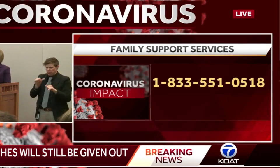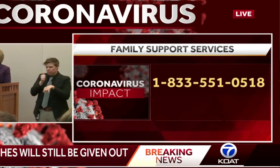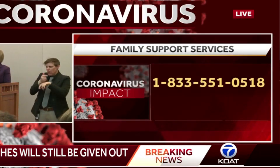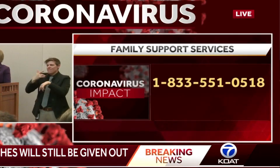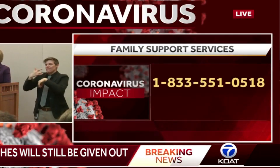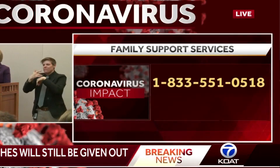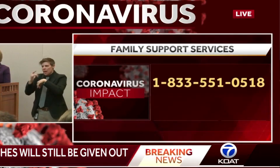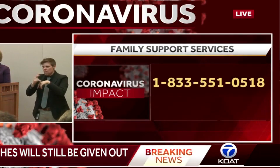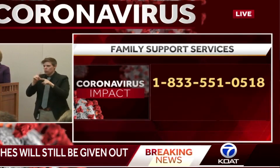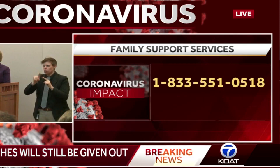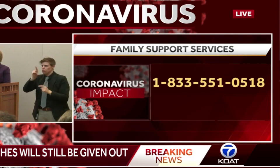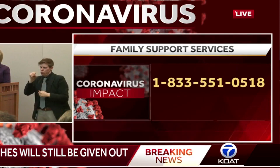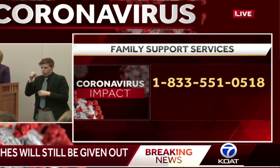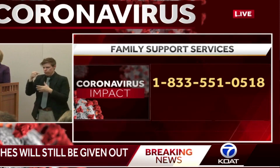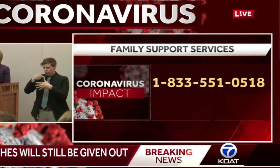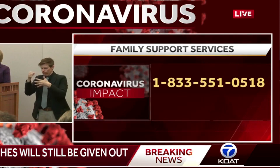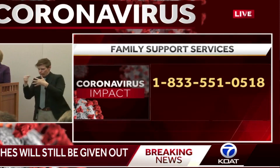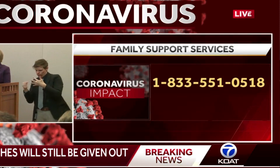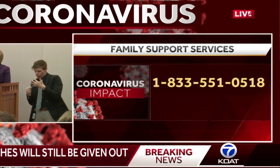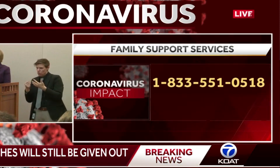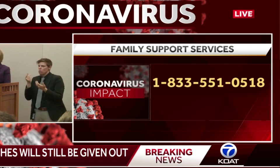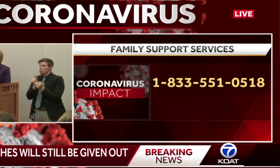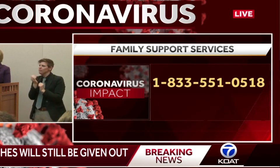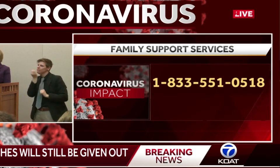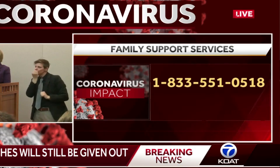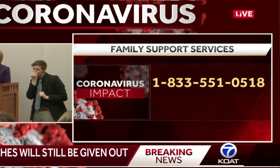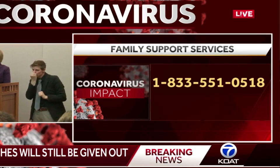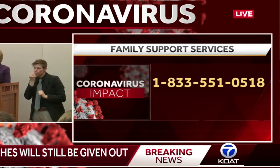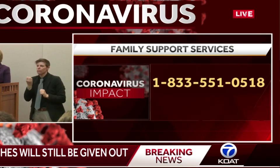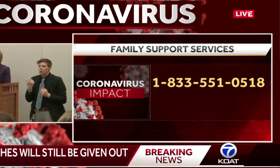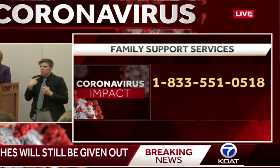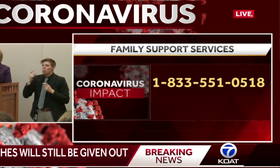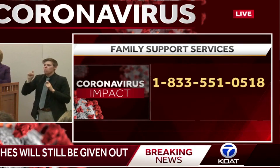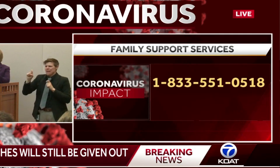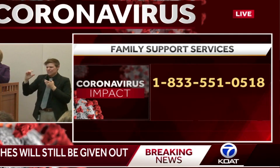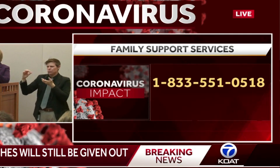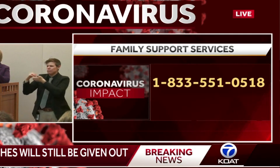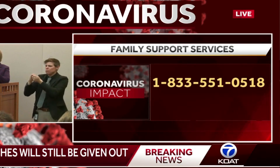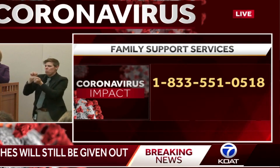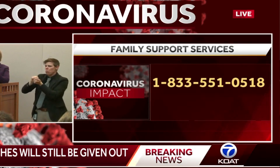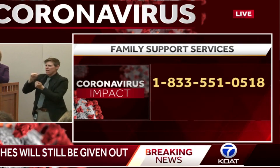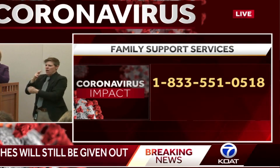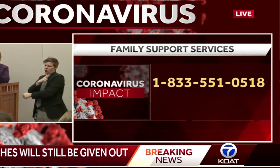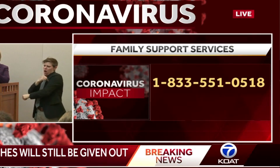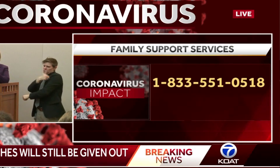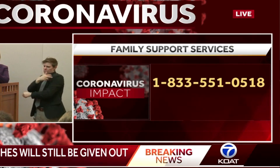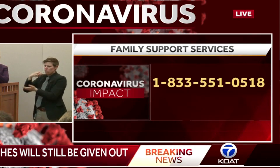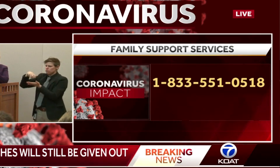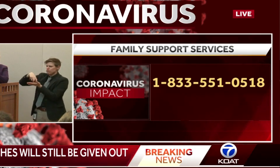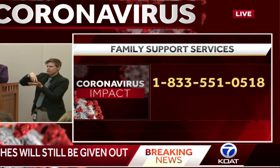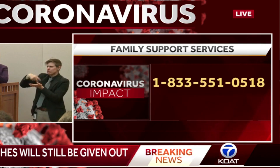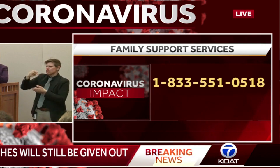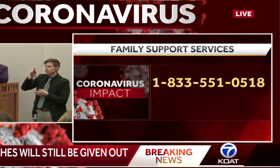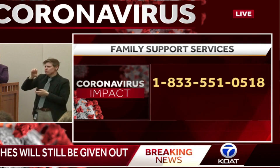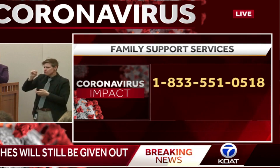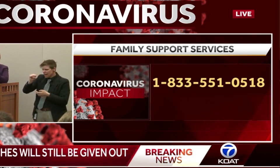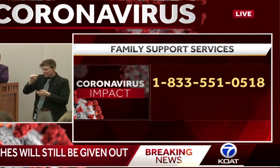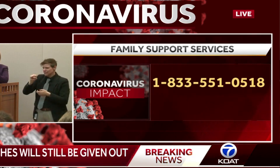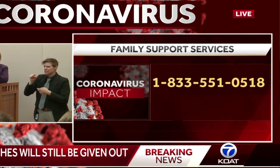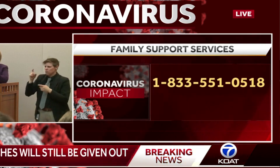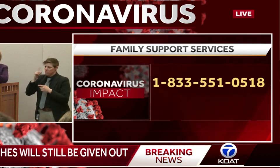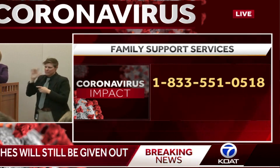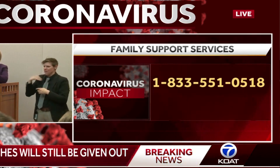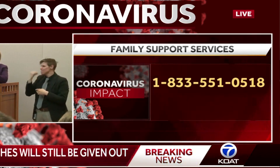are identifying meal sites. The purpose of having NewMexico.gov and these phone numbers is to make sure that that stuff filters